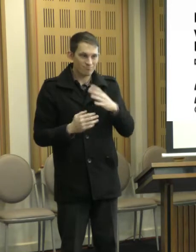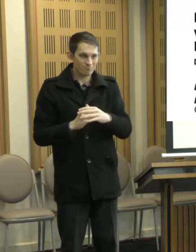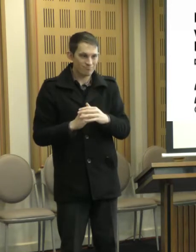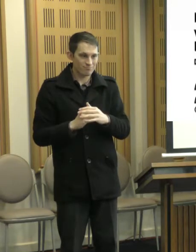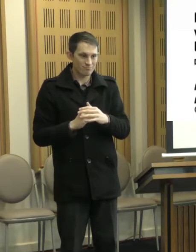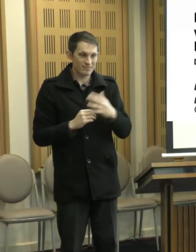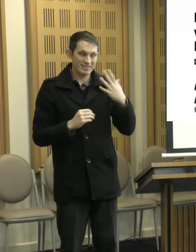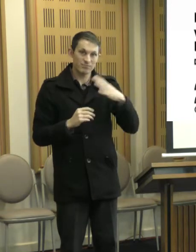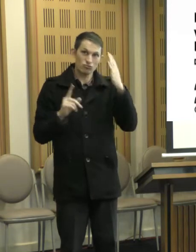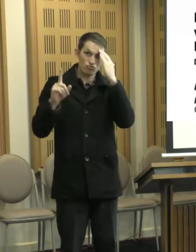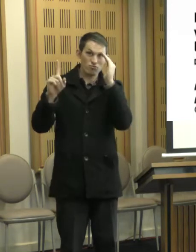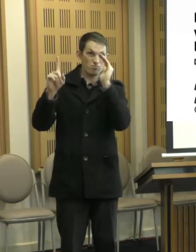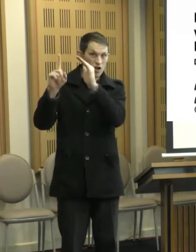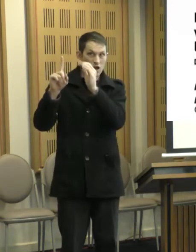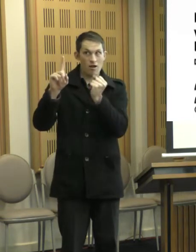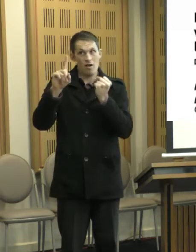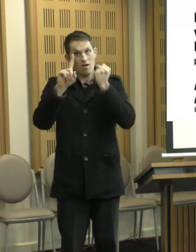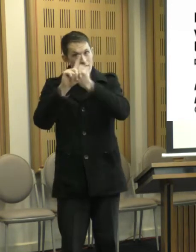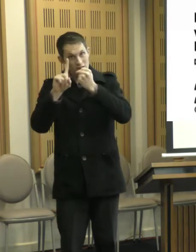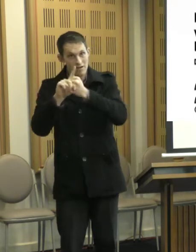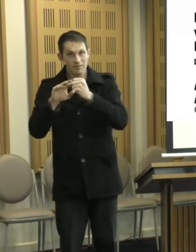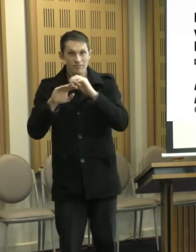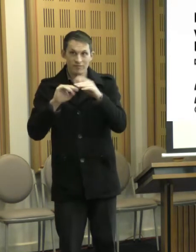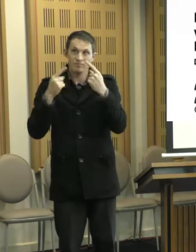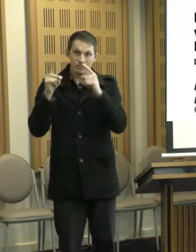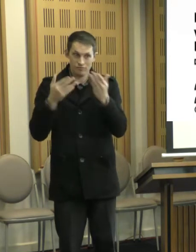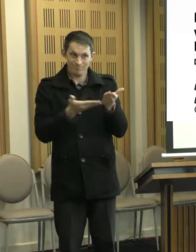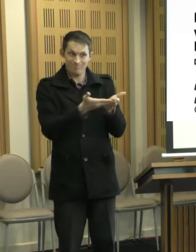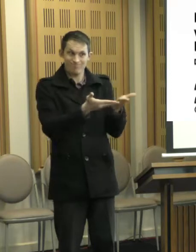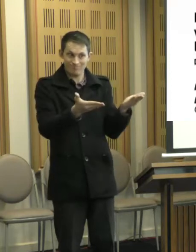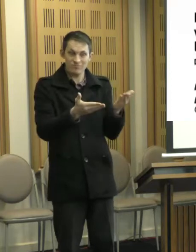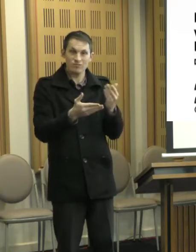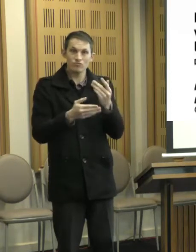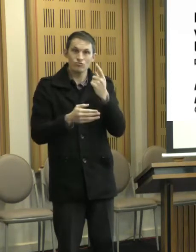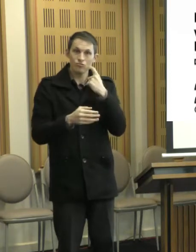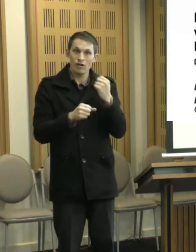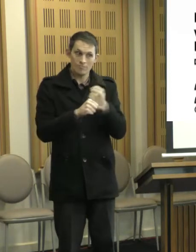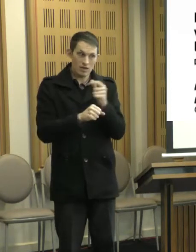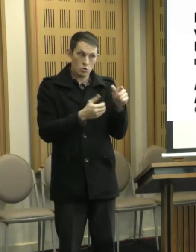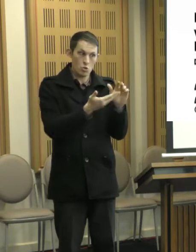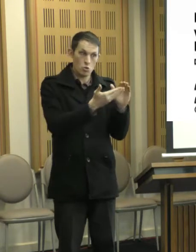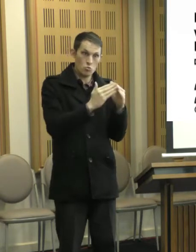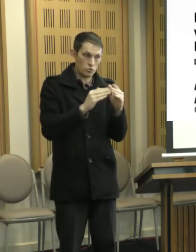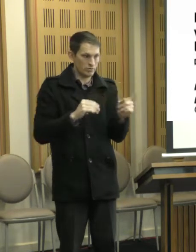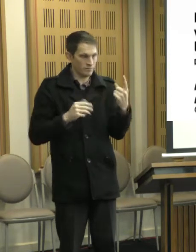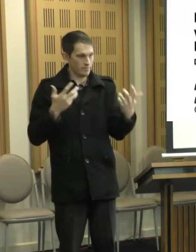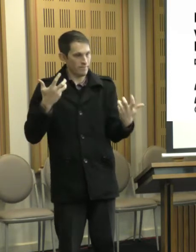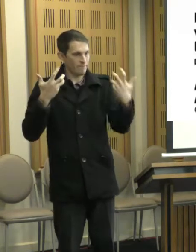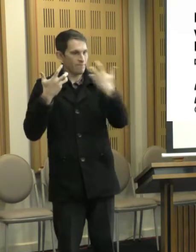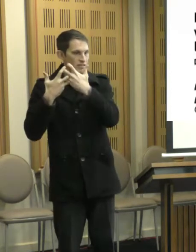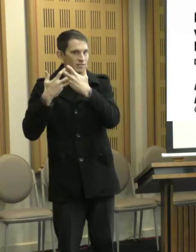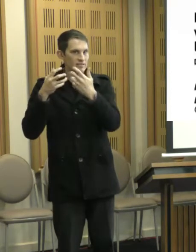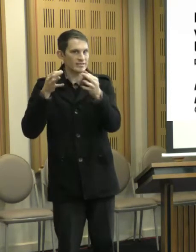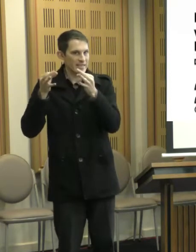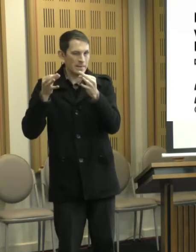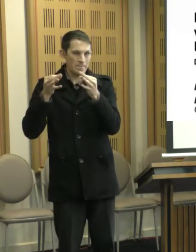reminding them and advocating on that message. I, I think trying to make the community fit the scheme is not going to work. I mean, it